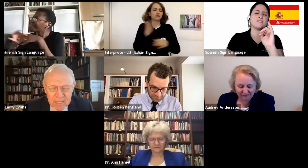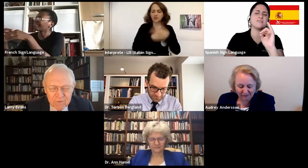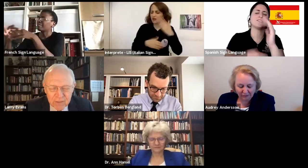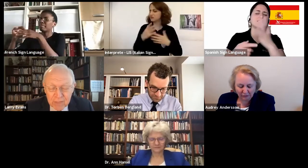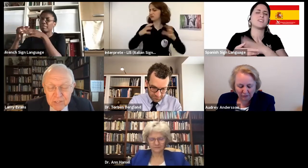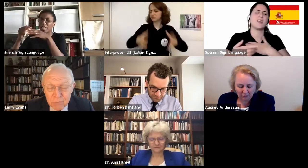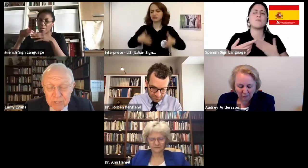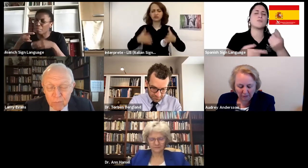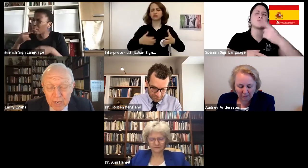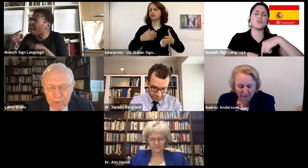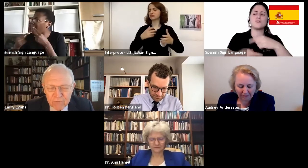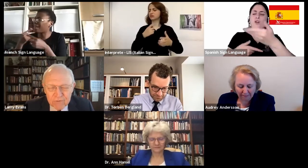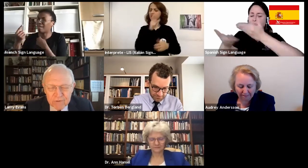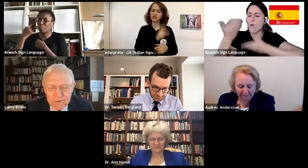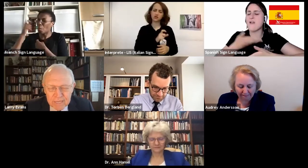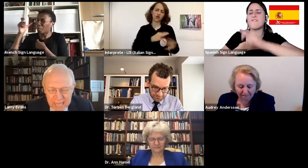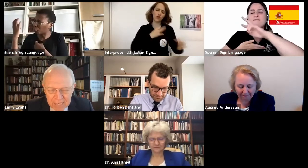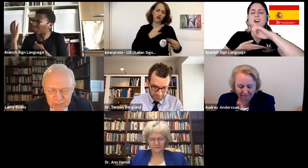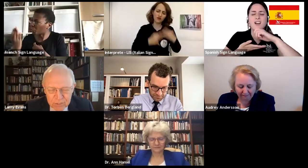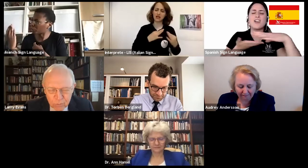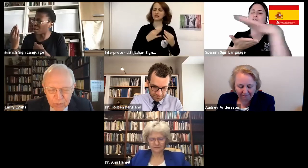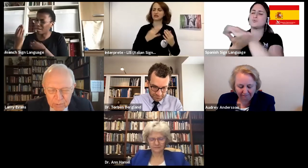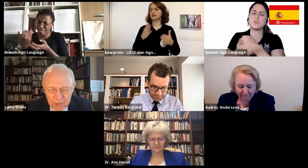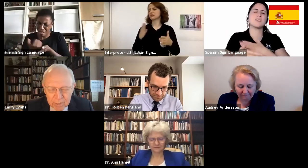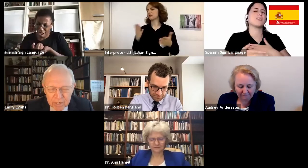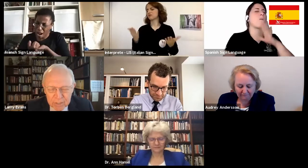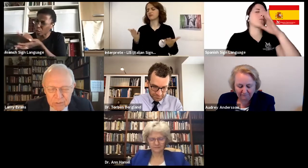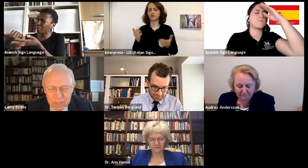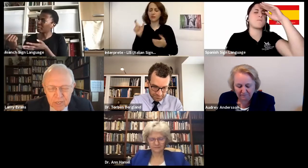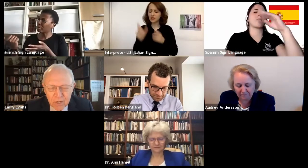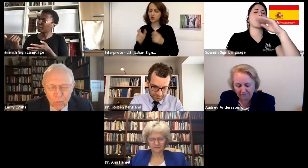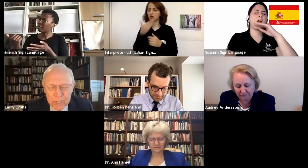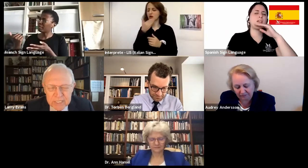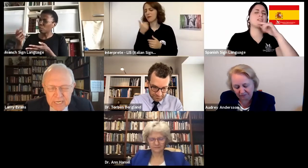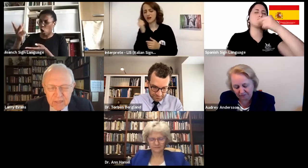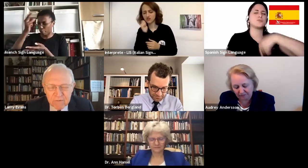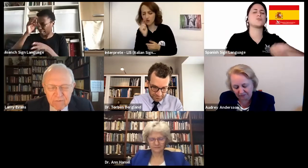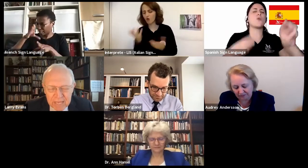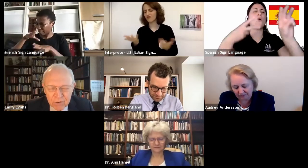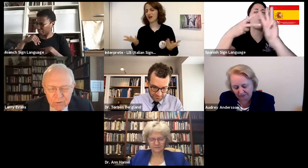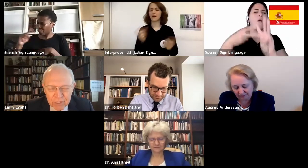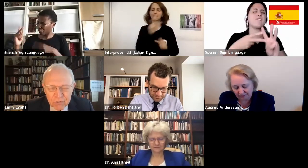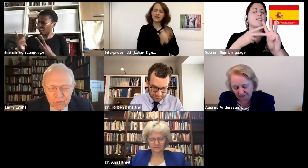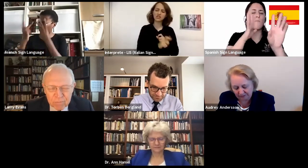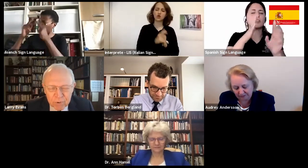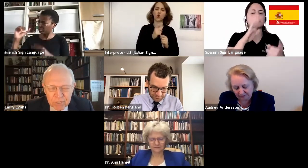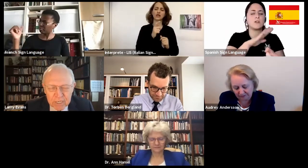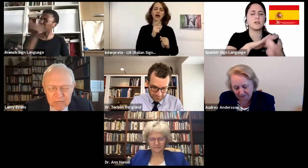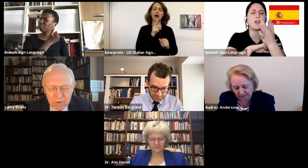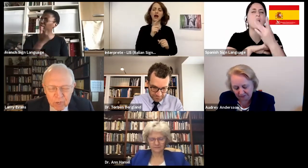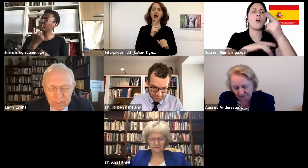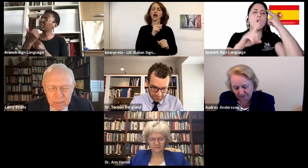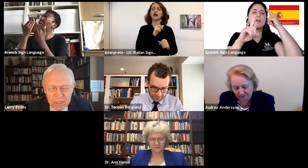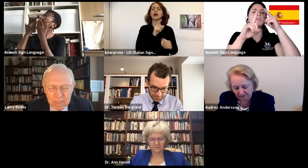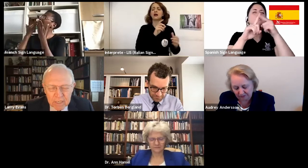And Father, that's the reason why we've had this webinar, because we see the value that you have put